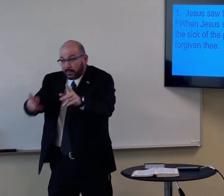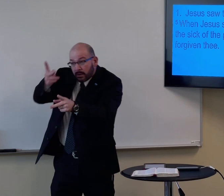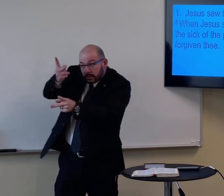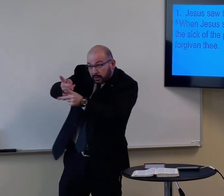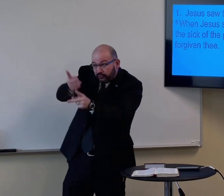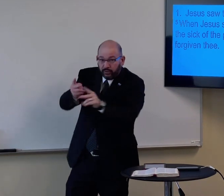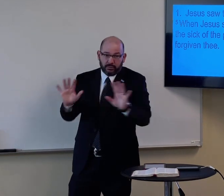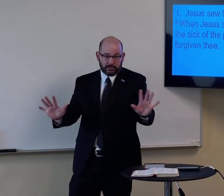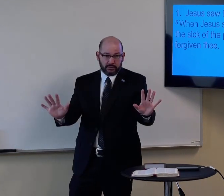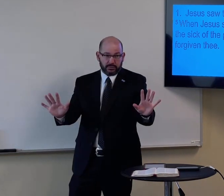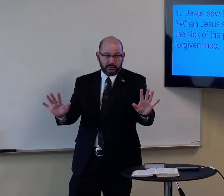can. So be careful.